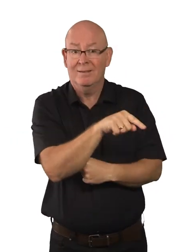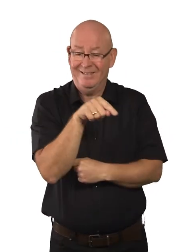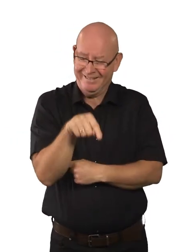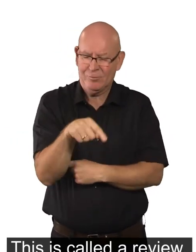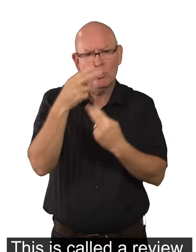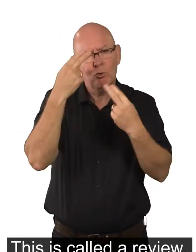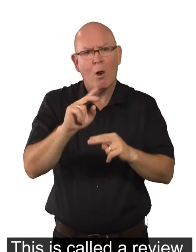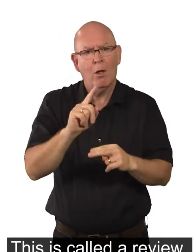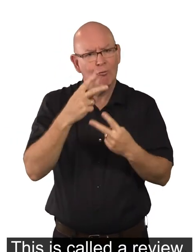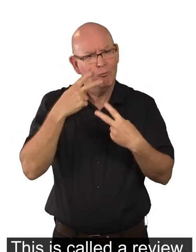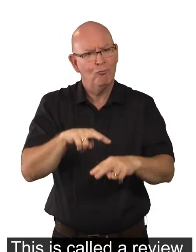This is called a review.